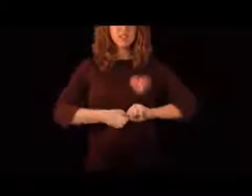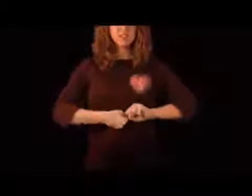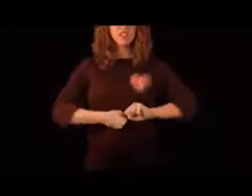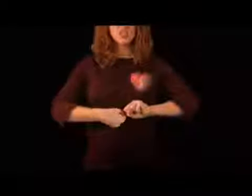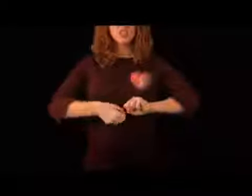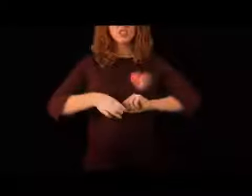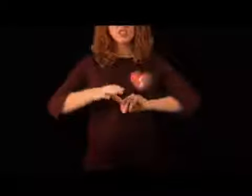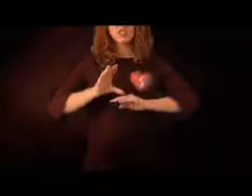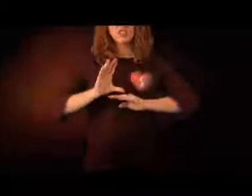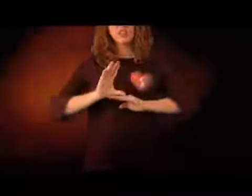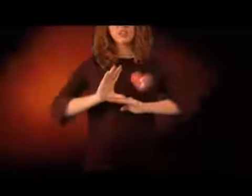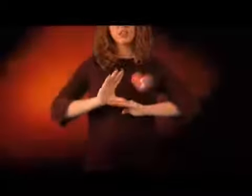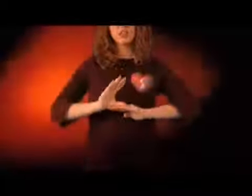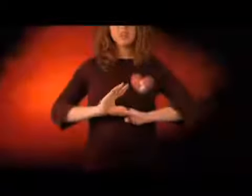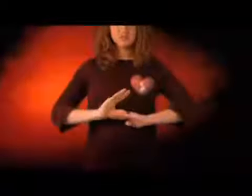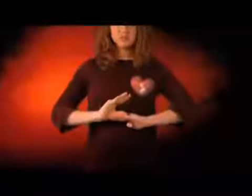I'm so ashamed.